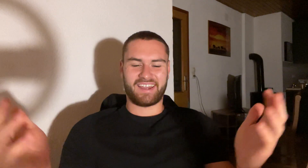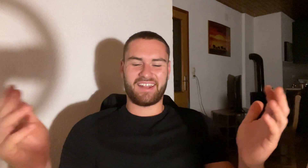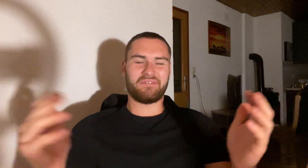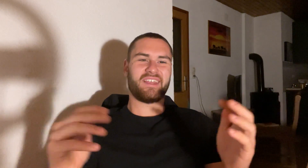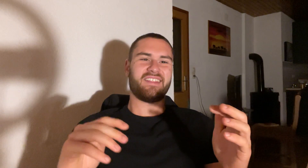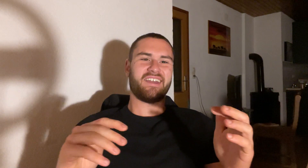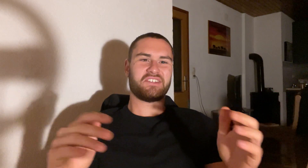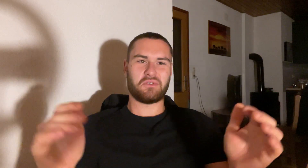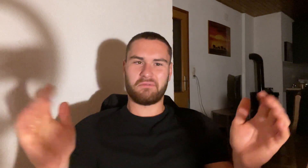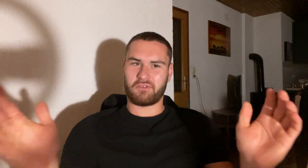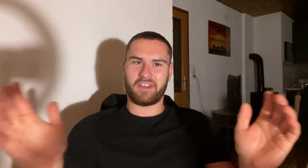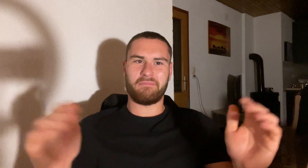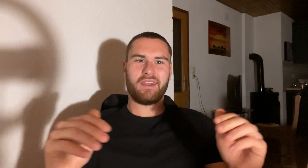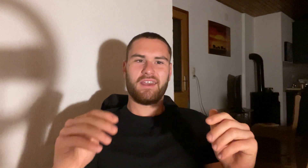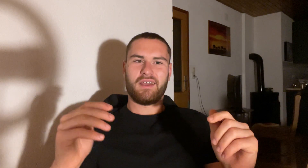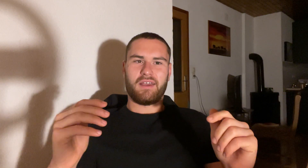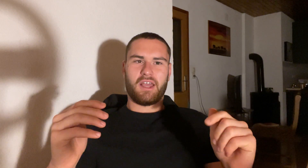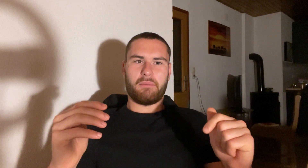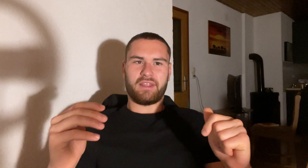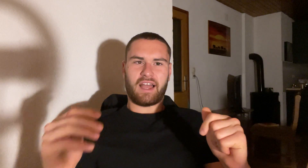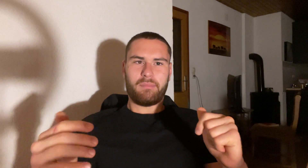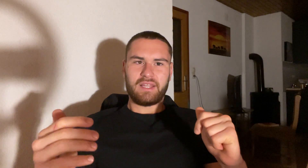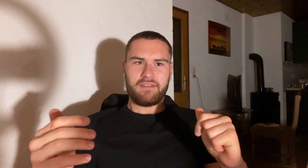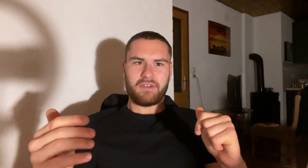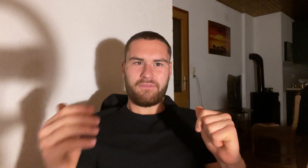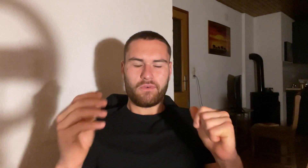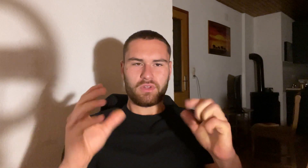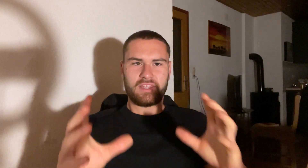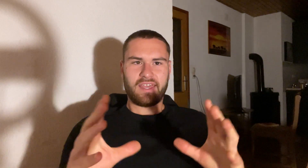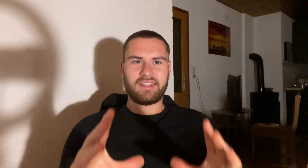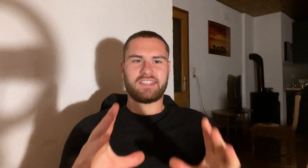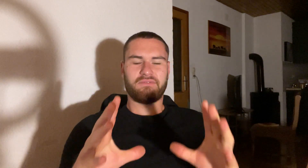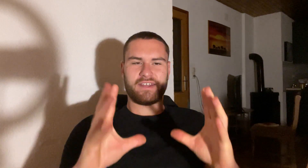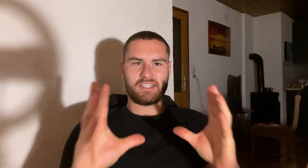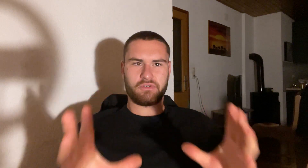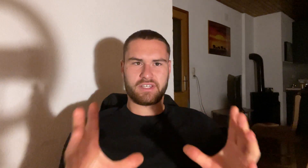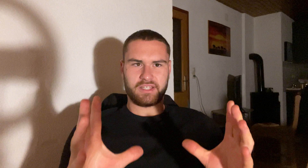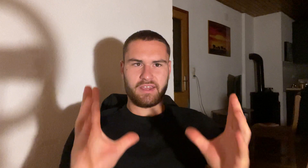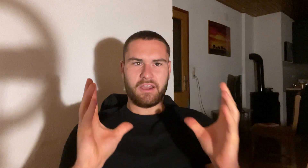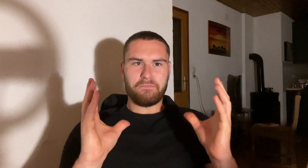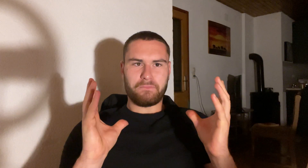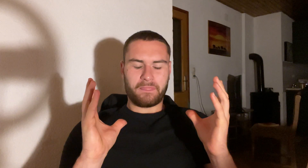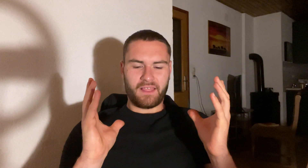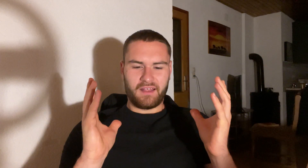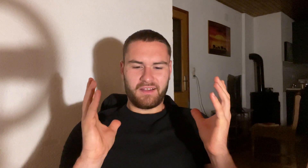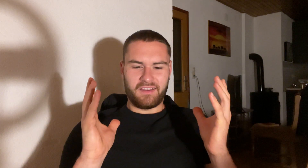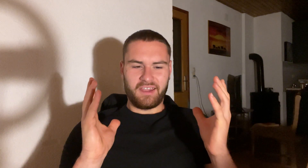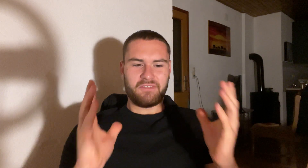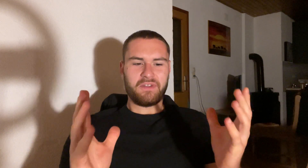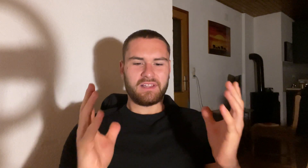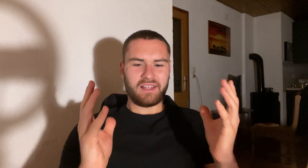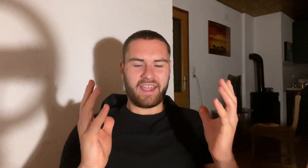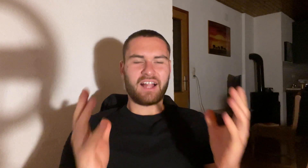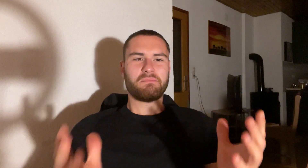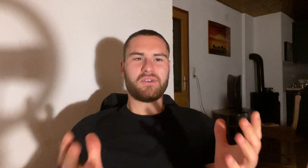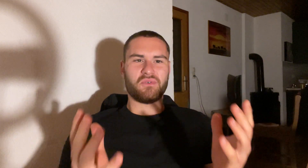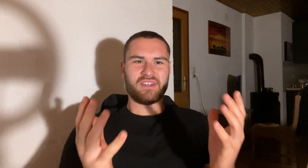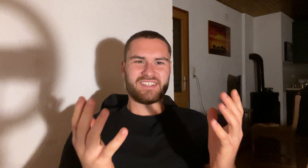kind of 10 days so forgive me but I believe if you really take this advice seriously it will help you in